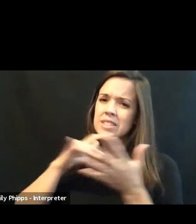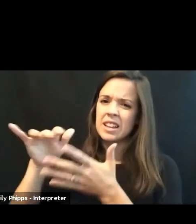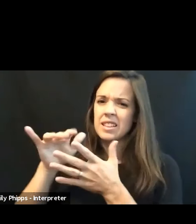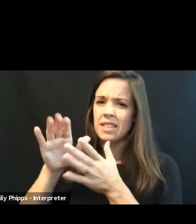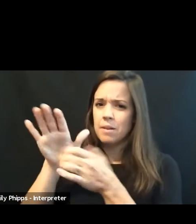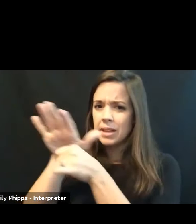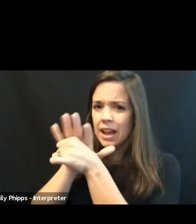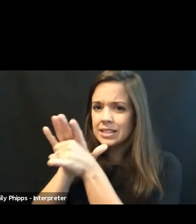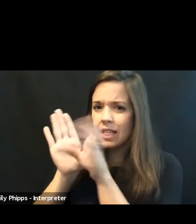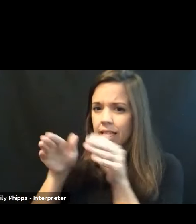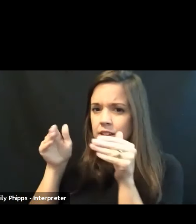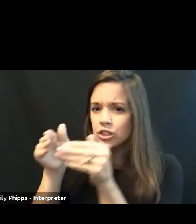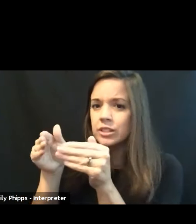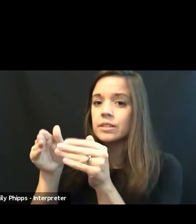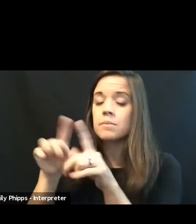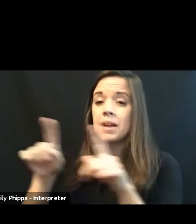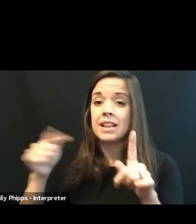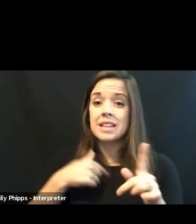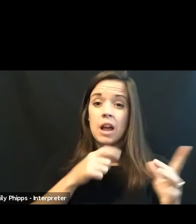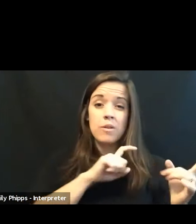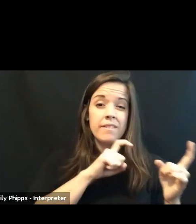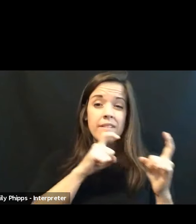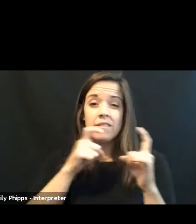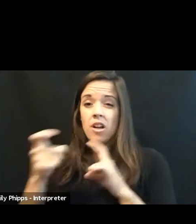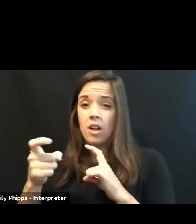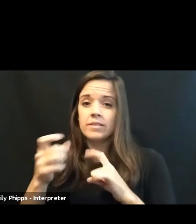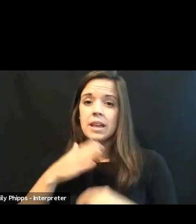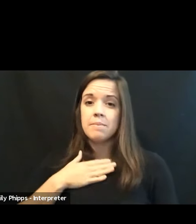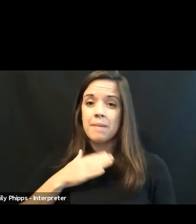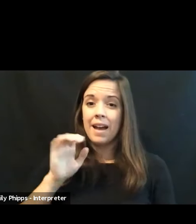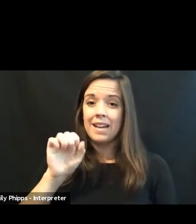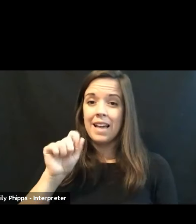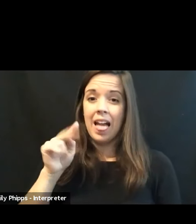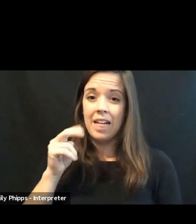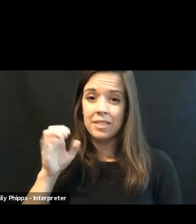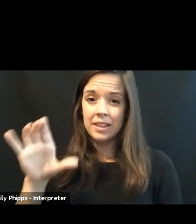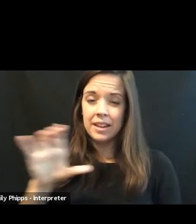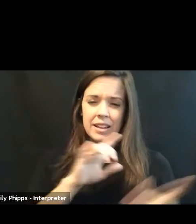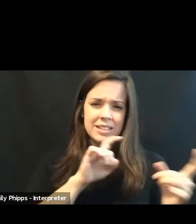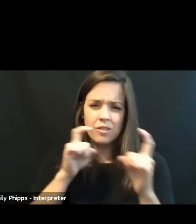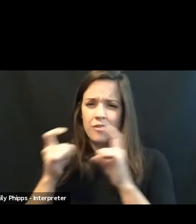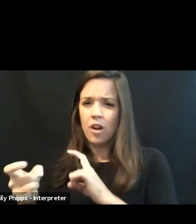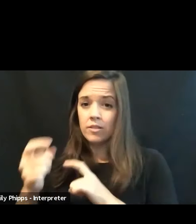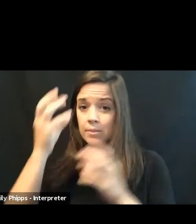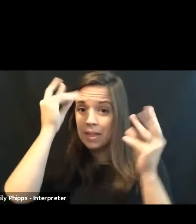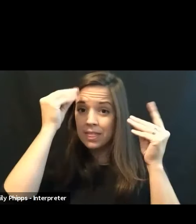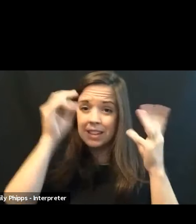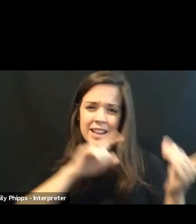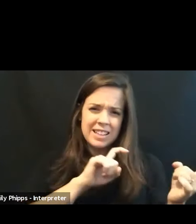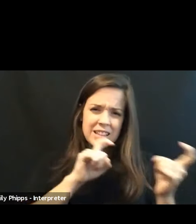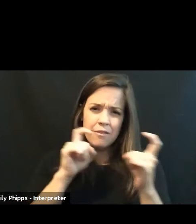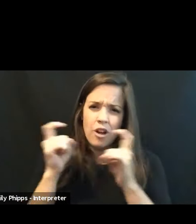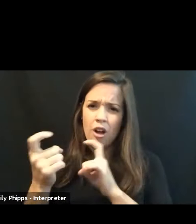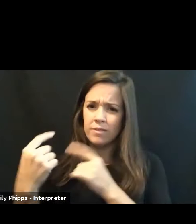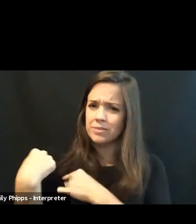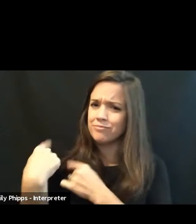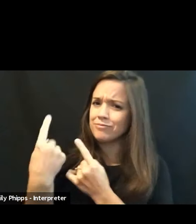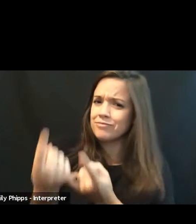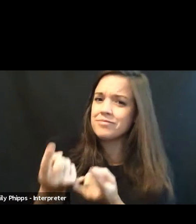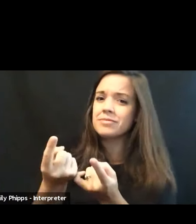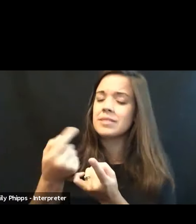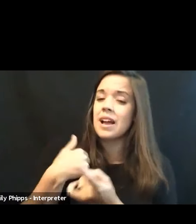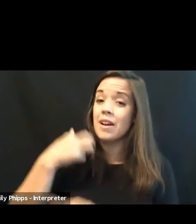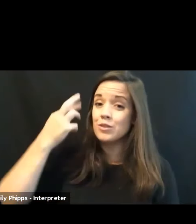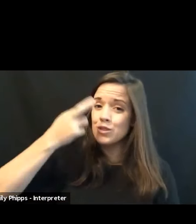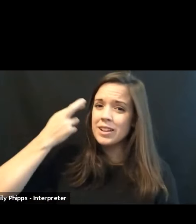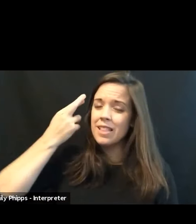as I have evolved and my ethic has evolved, my thinking has evolved, I've realized that